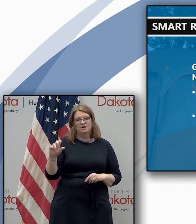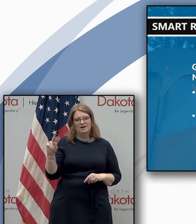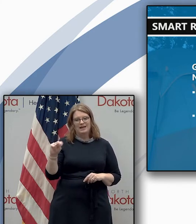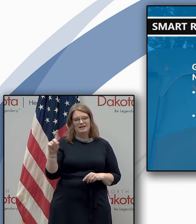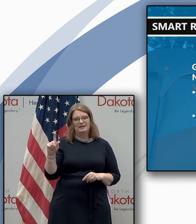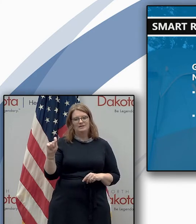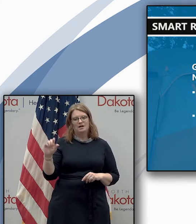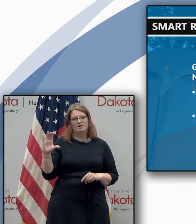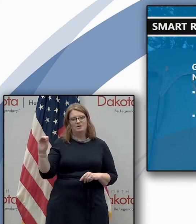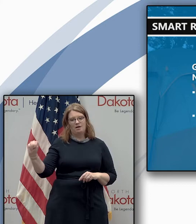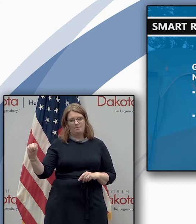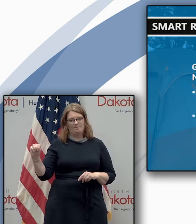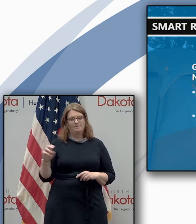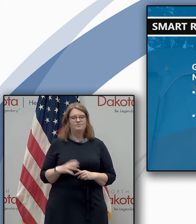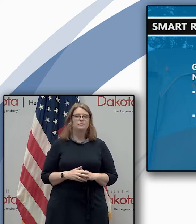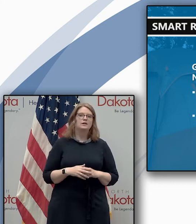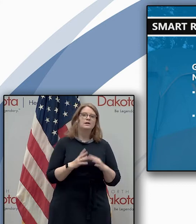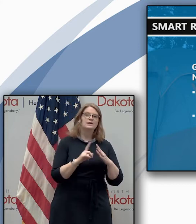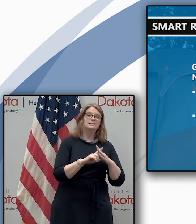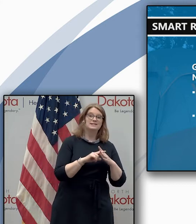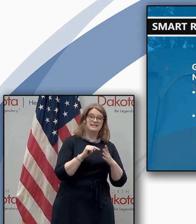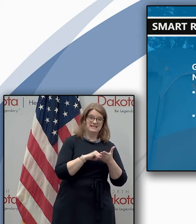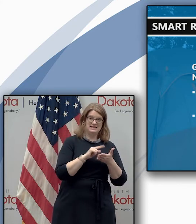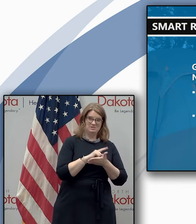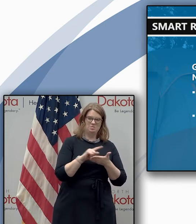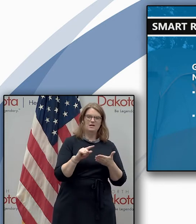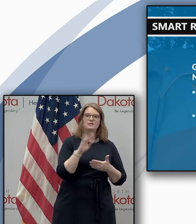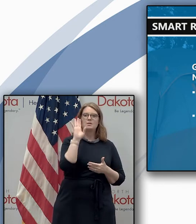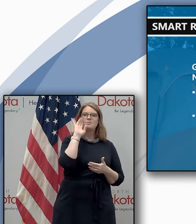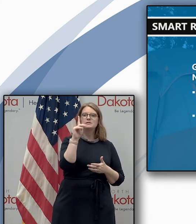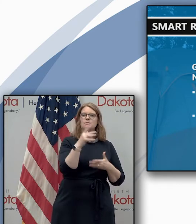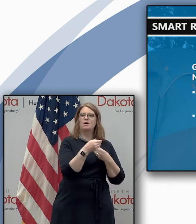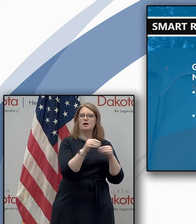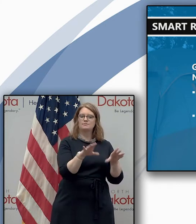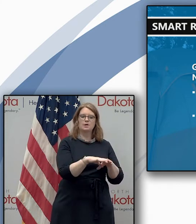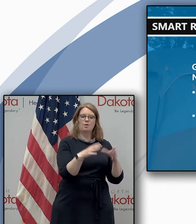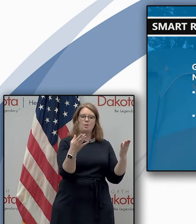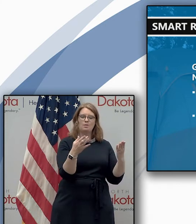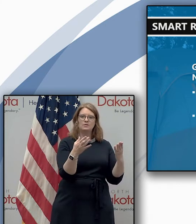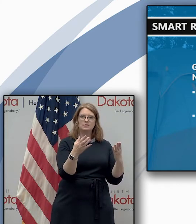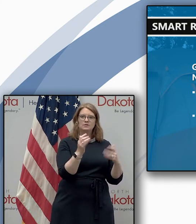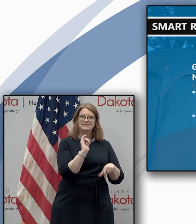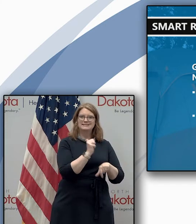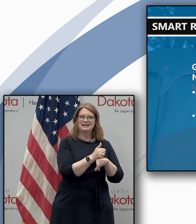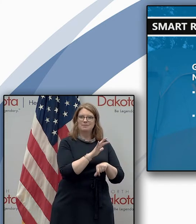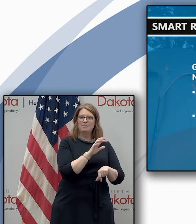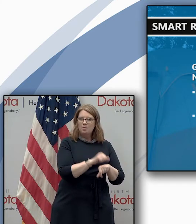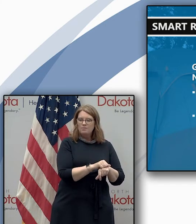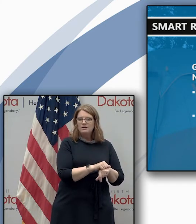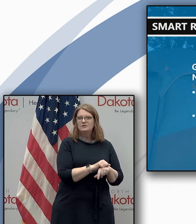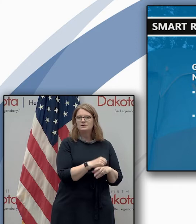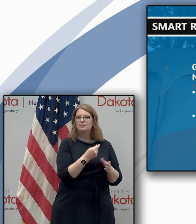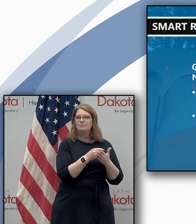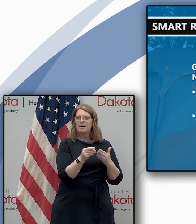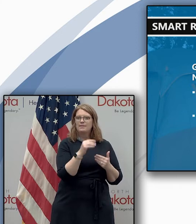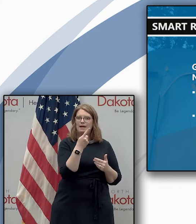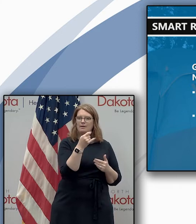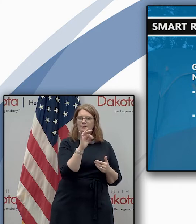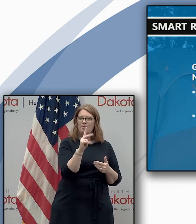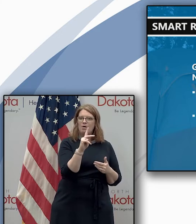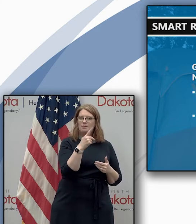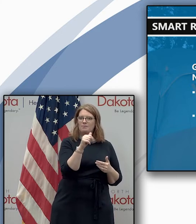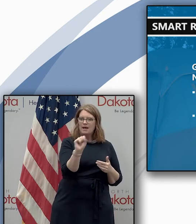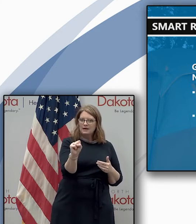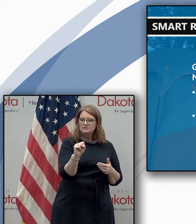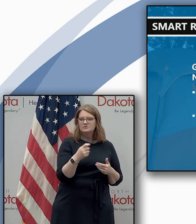the beginning this week uh the bismarck office is going to be open again for but by appointment to purchase park passes we encourage you to make an